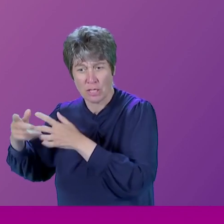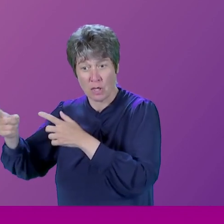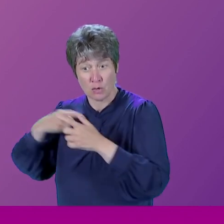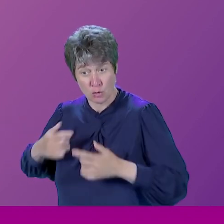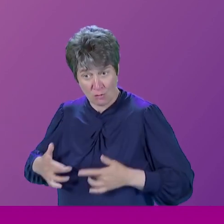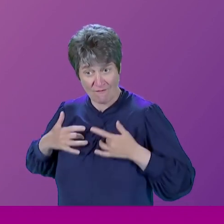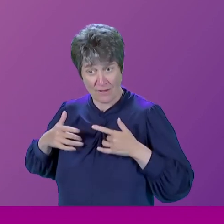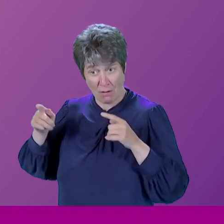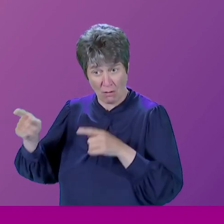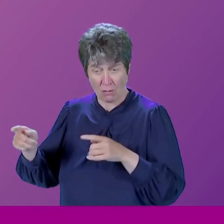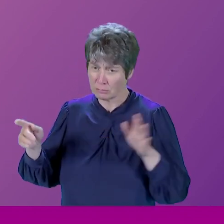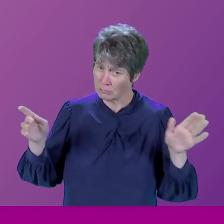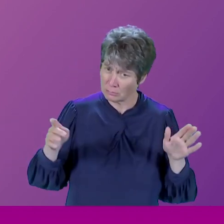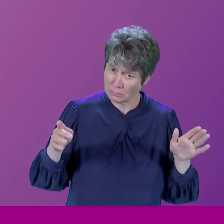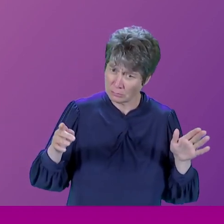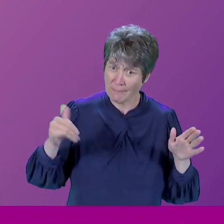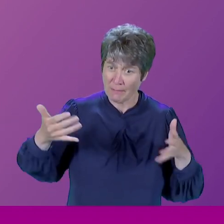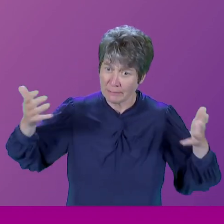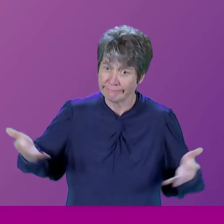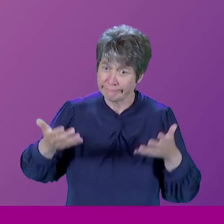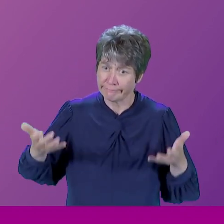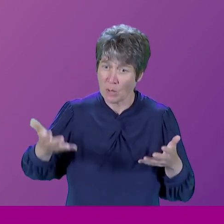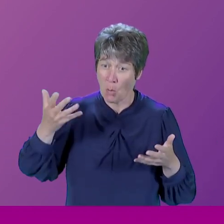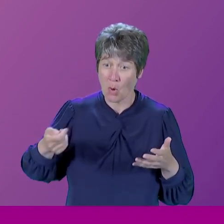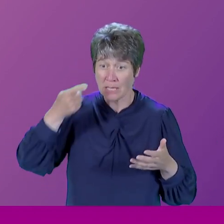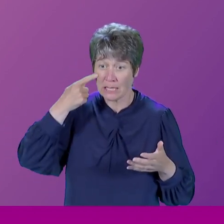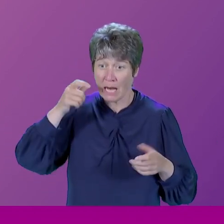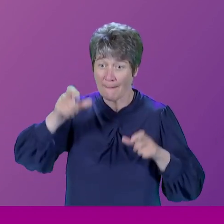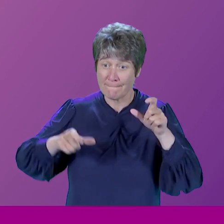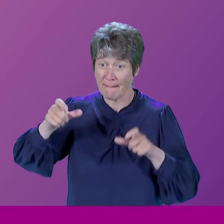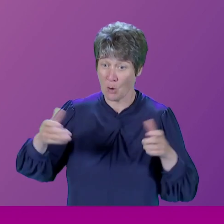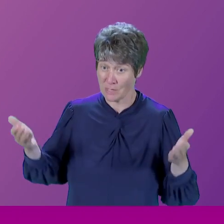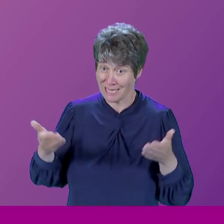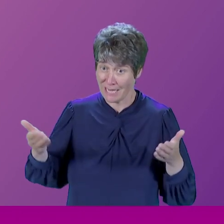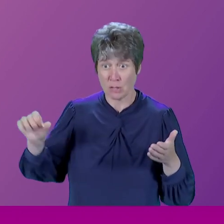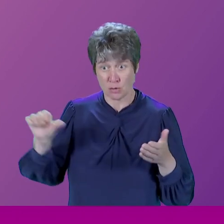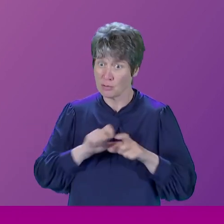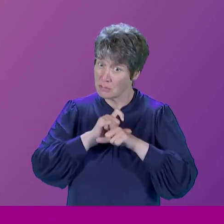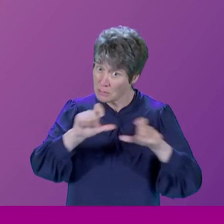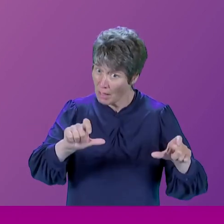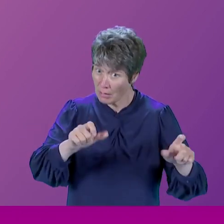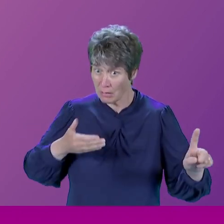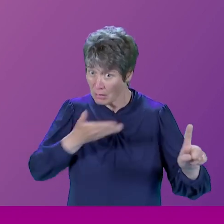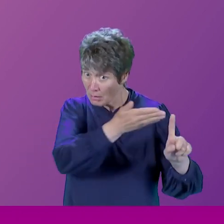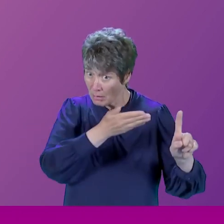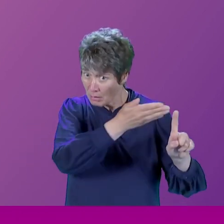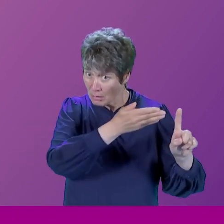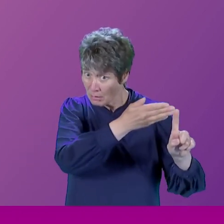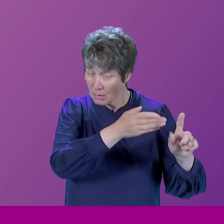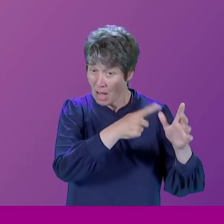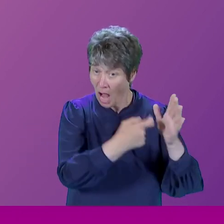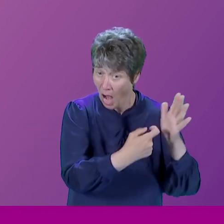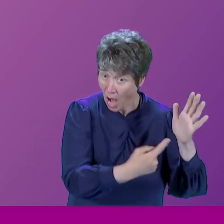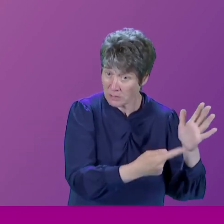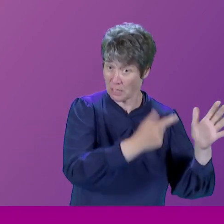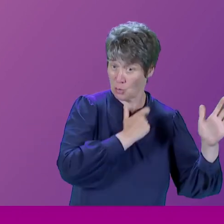And would you encourage young people today to still pursue, you know, arts, humanities, et cetera, given how formative